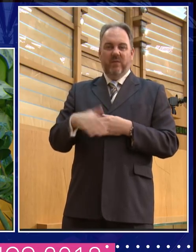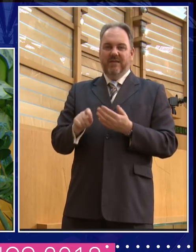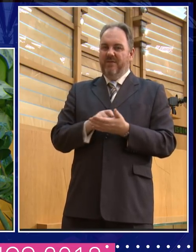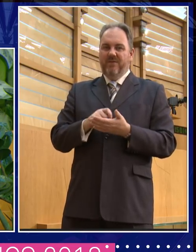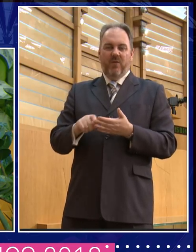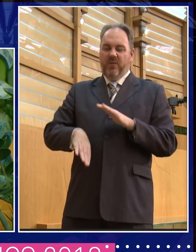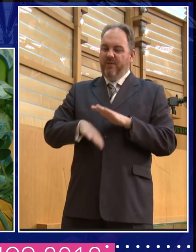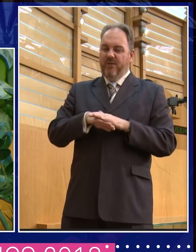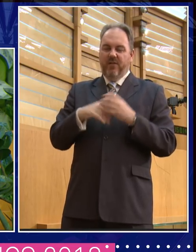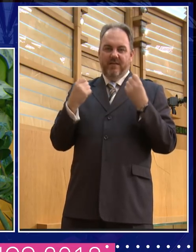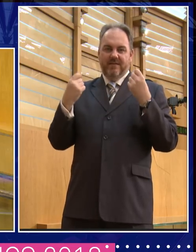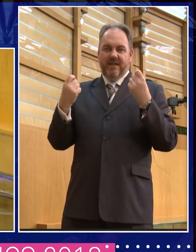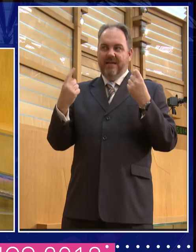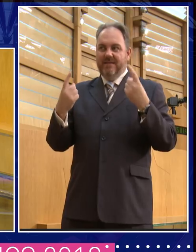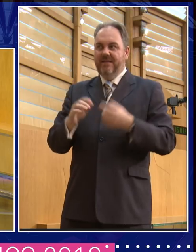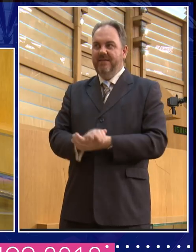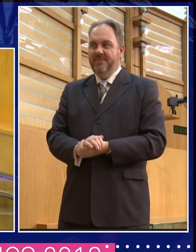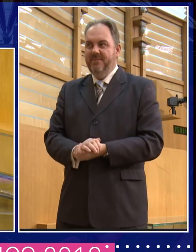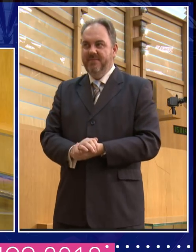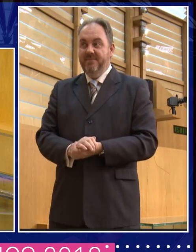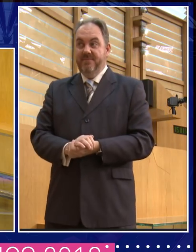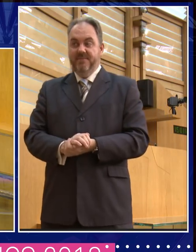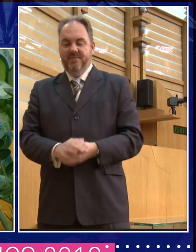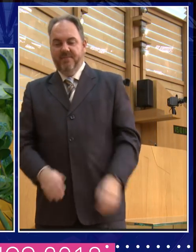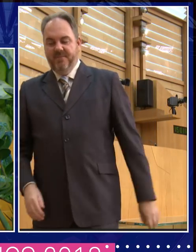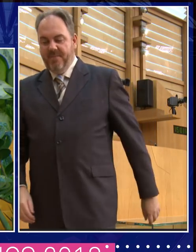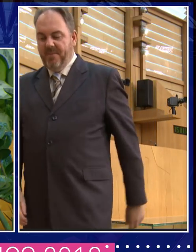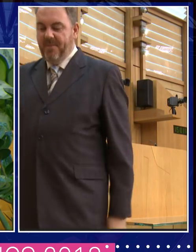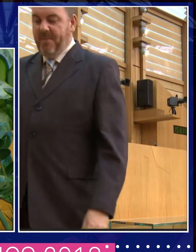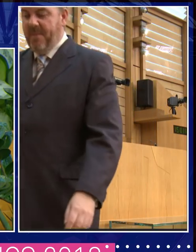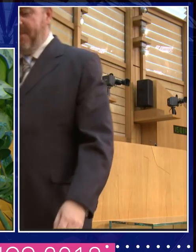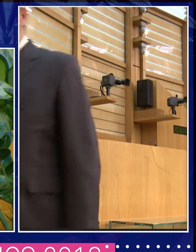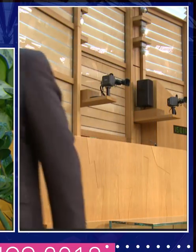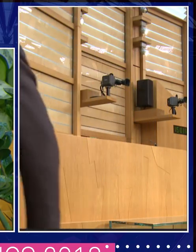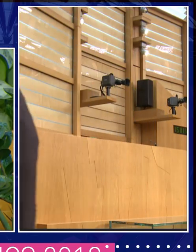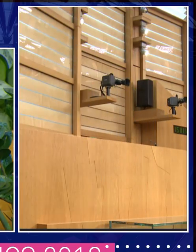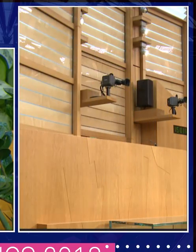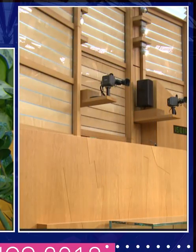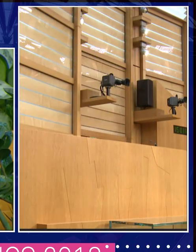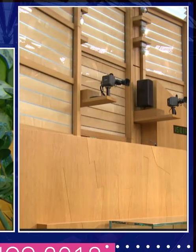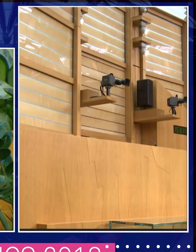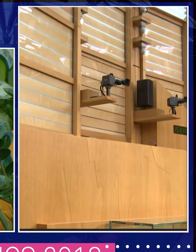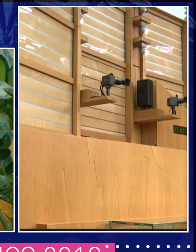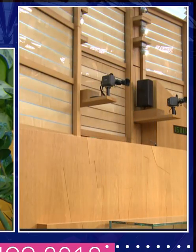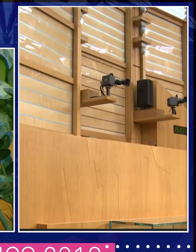full information. Most of us can still not actually, uh, explain the difference between,